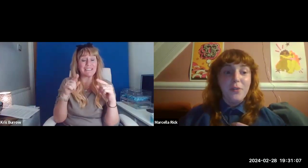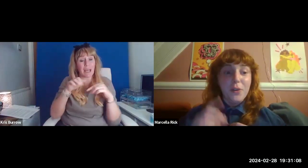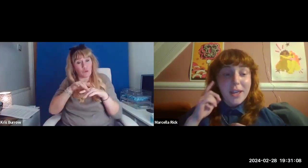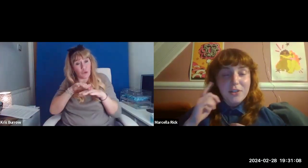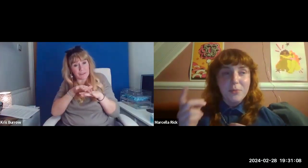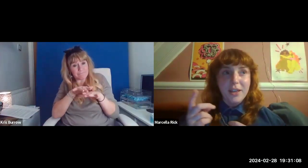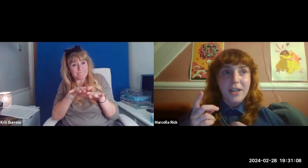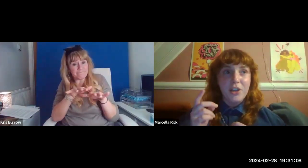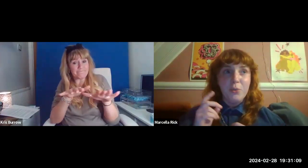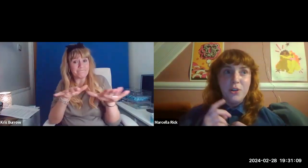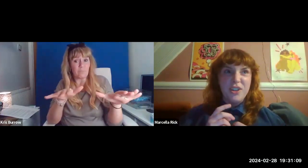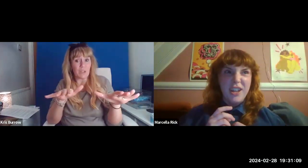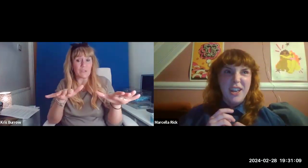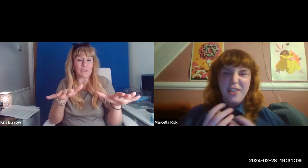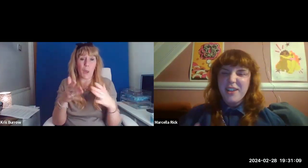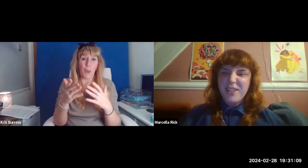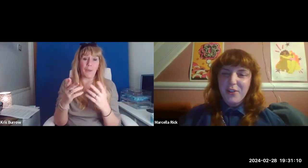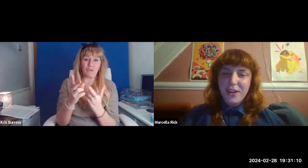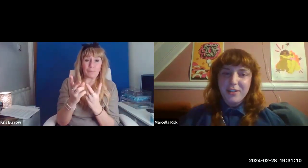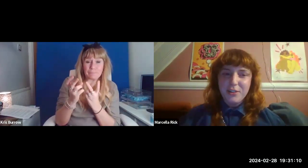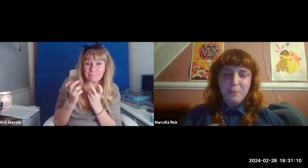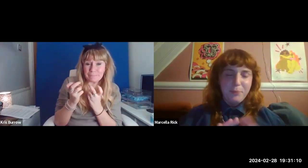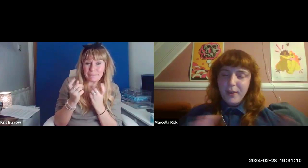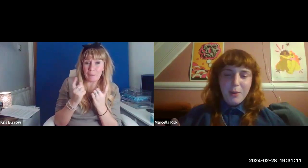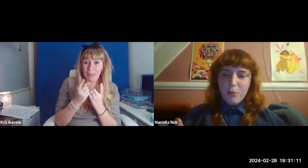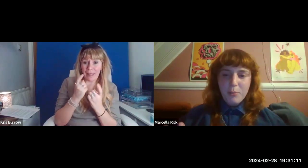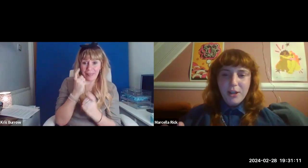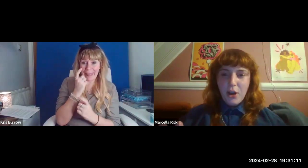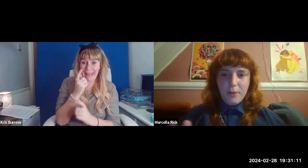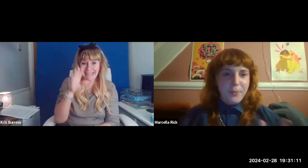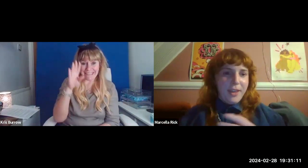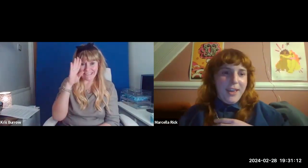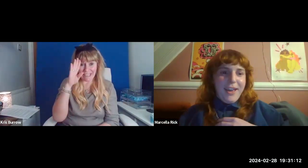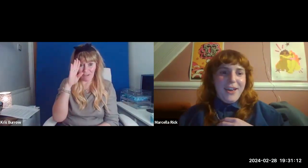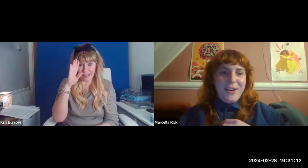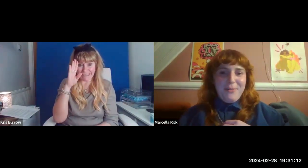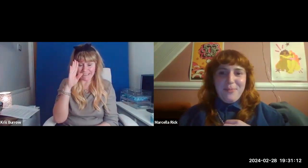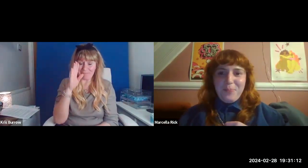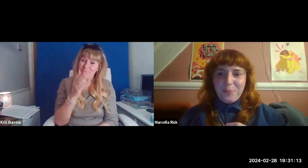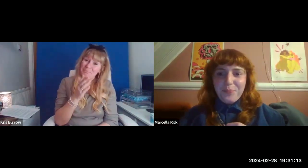So, if you hear something and you wonder, are they serious? Probably not.